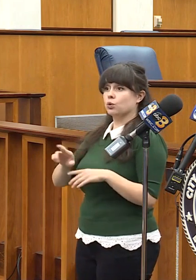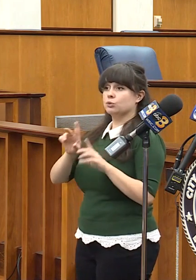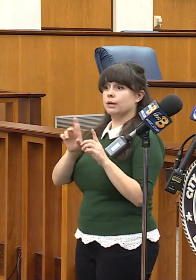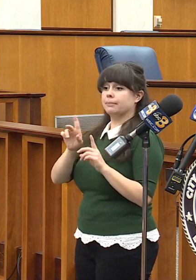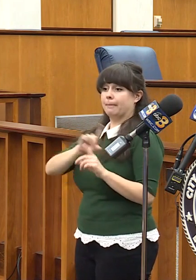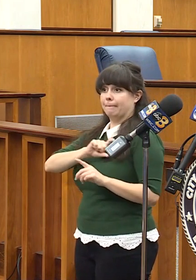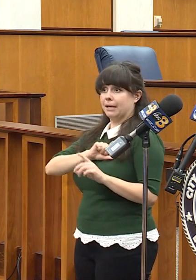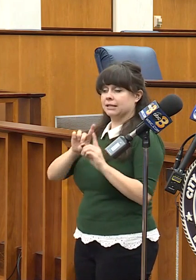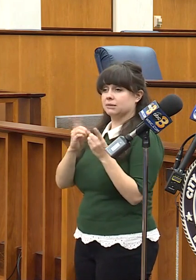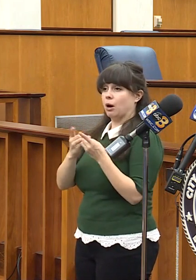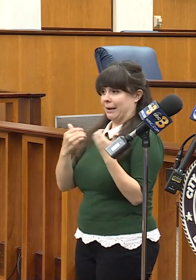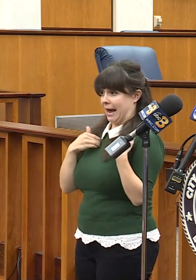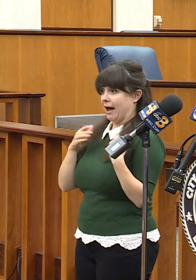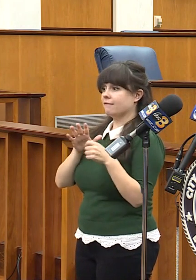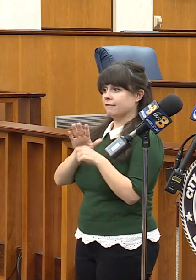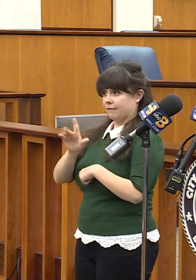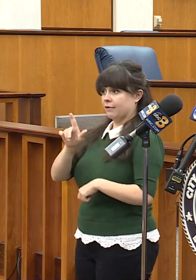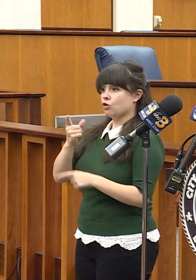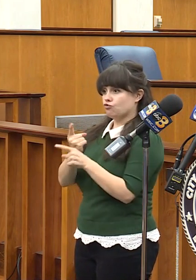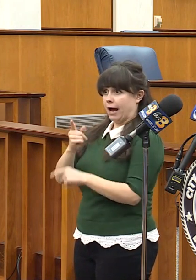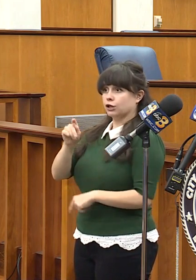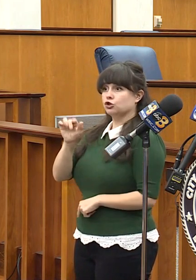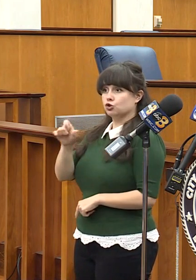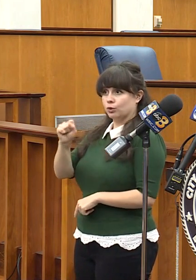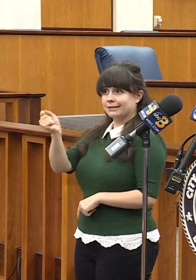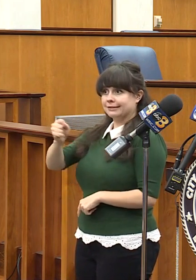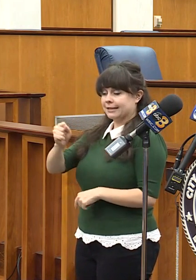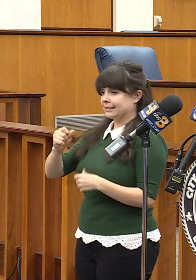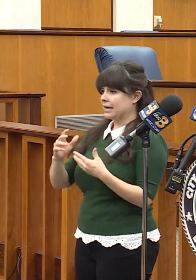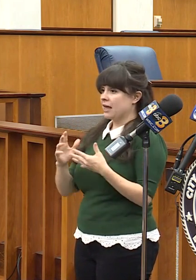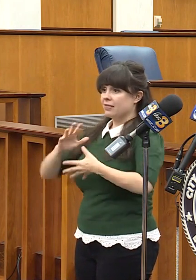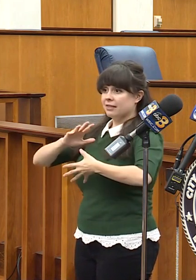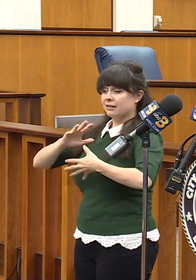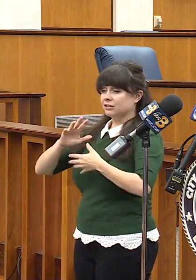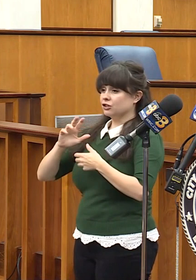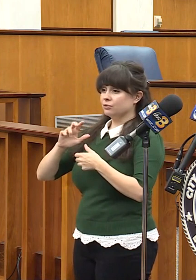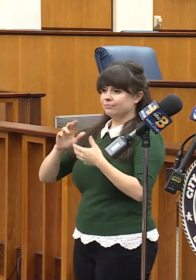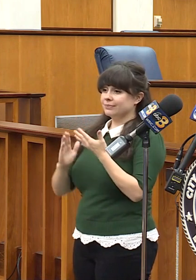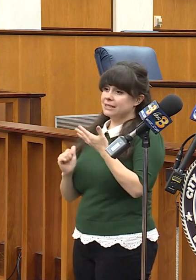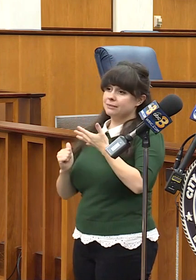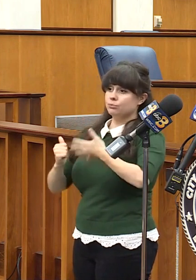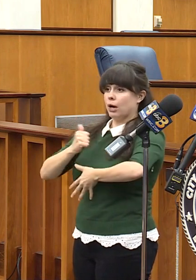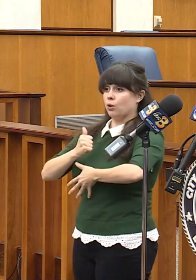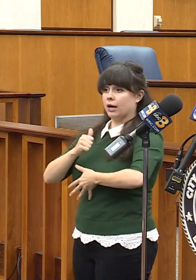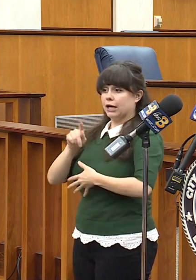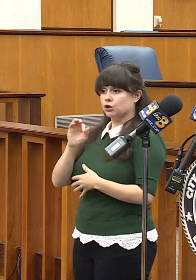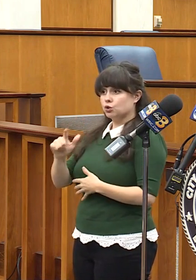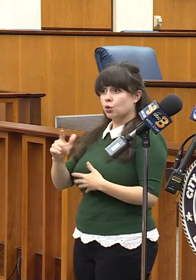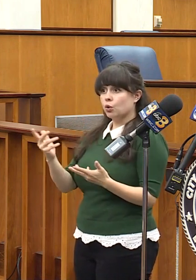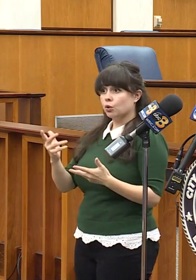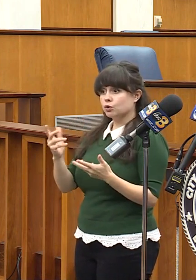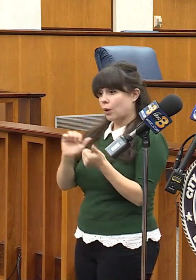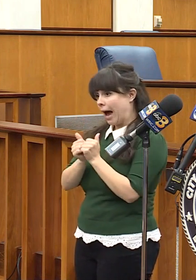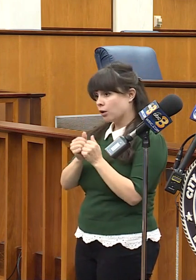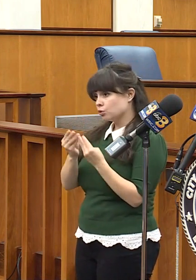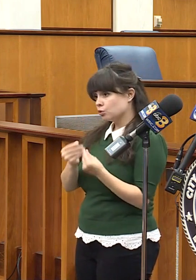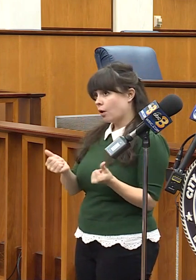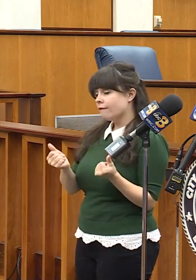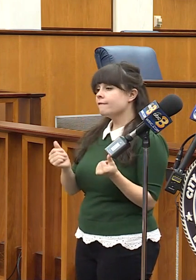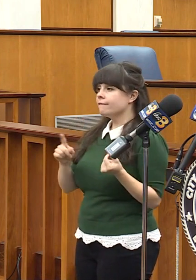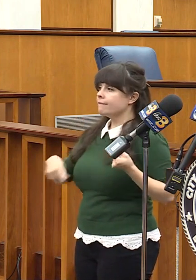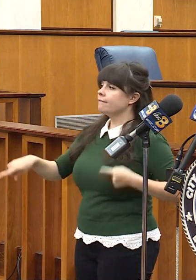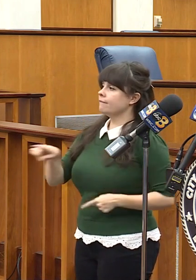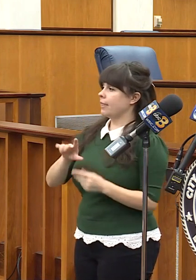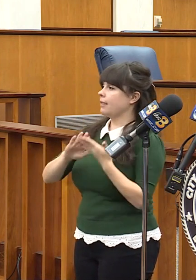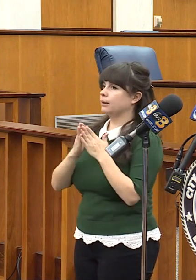number one tool, the number one asset to solving crimes like this. That number one asset is the is the community,